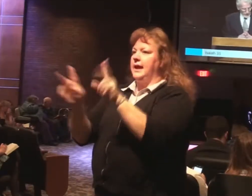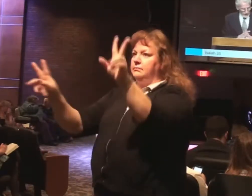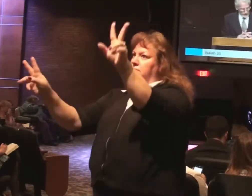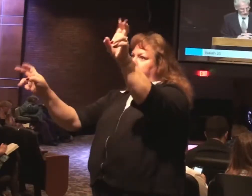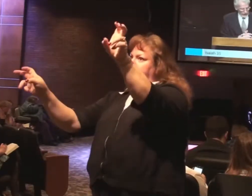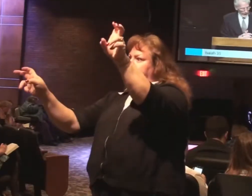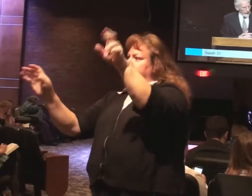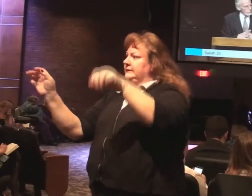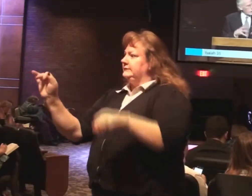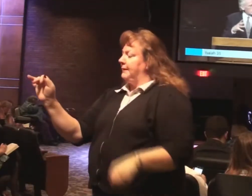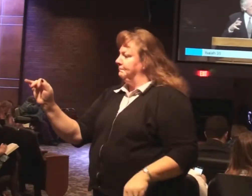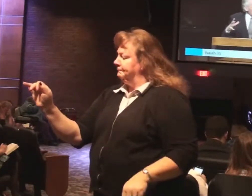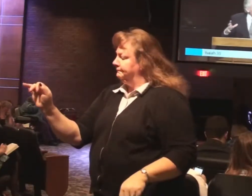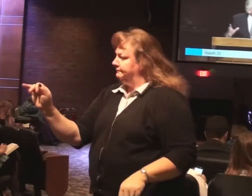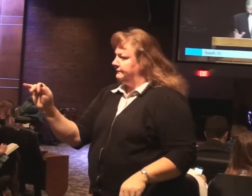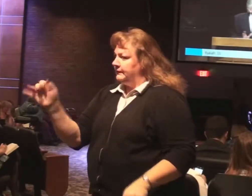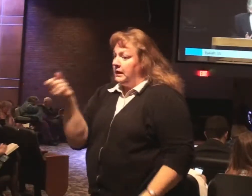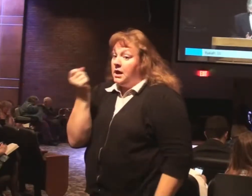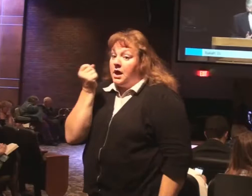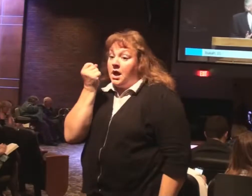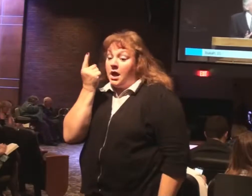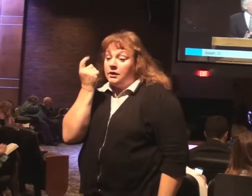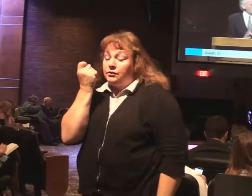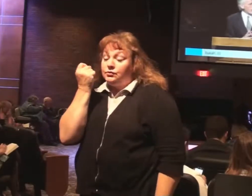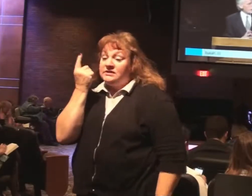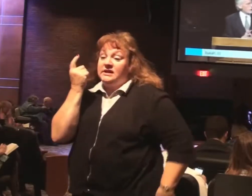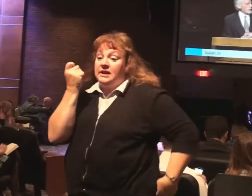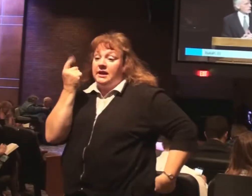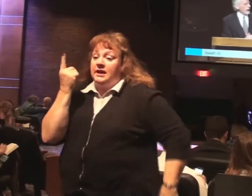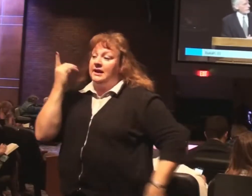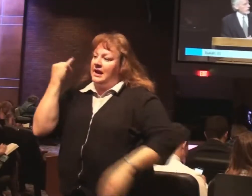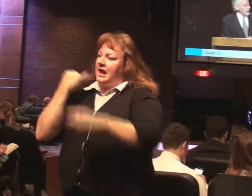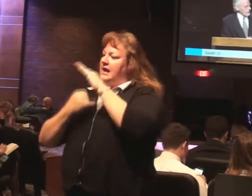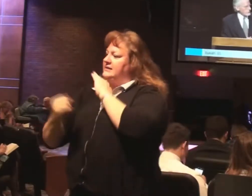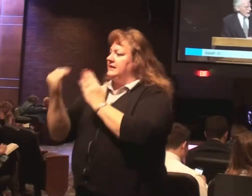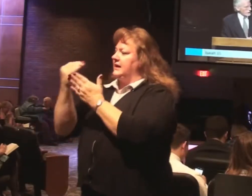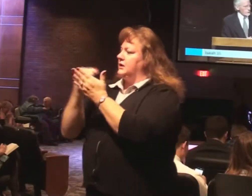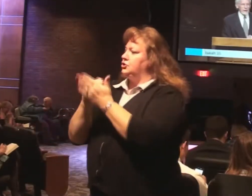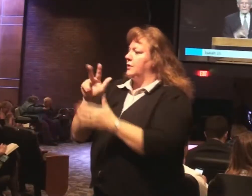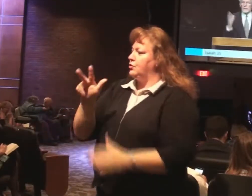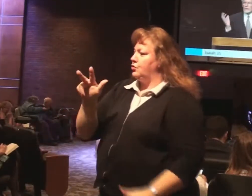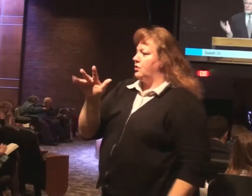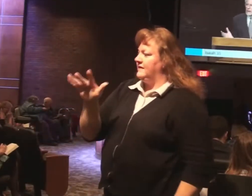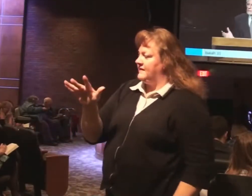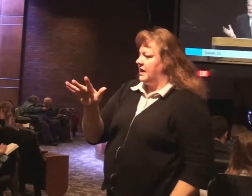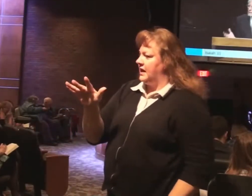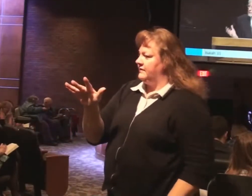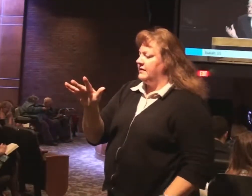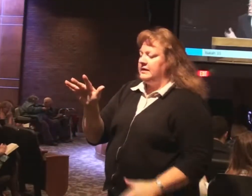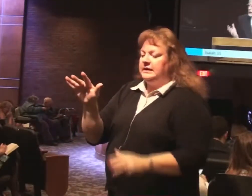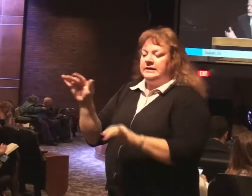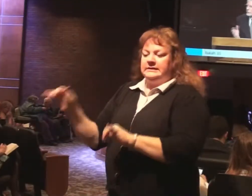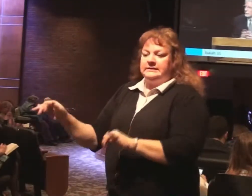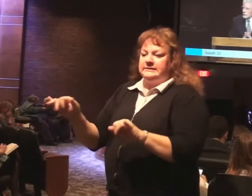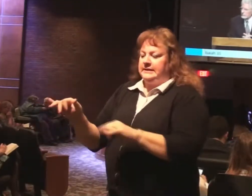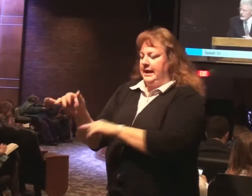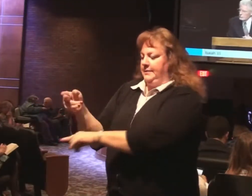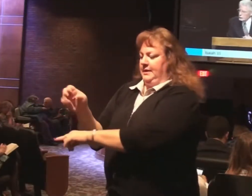And I want you to see in Isaiah 35 the context. Because it's the same context we have in the book of Hebrews.